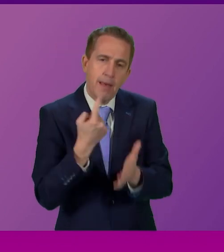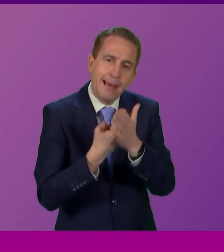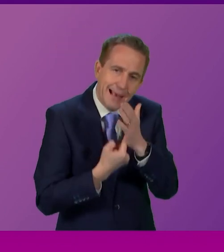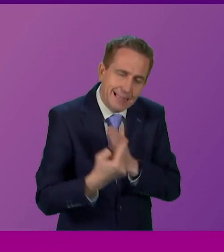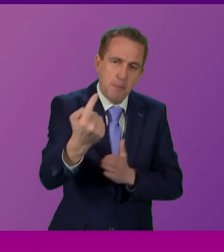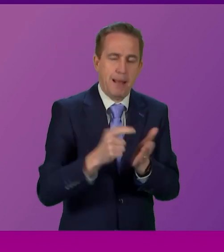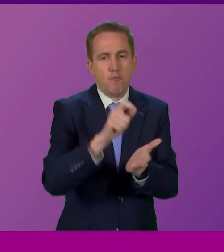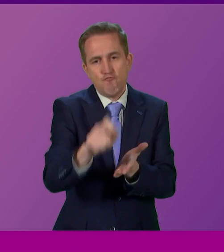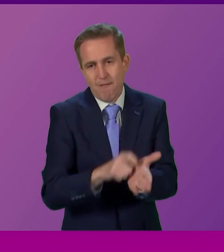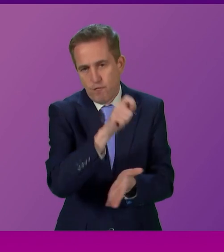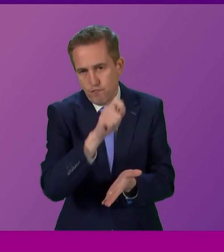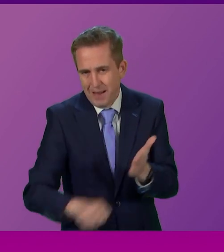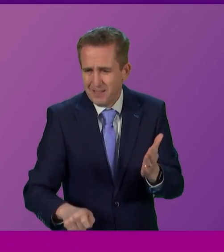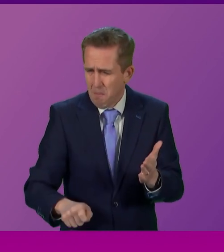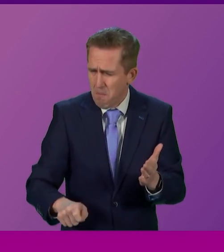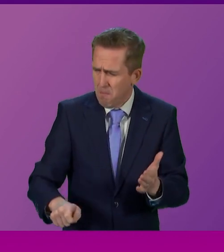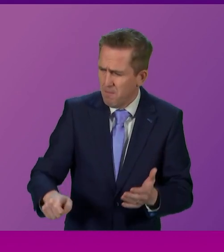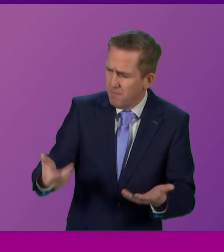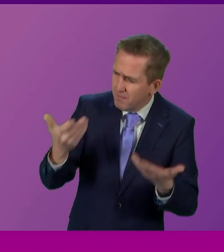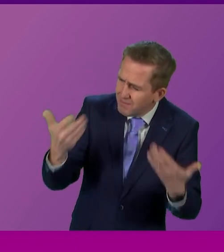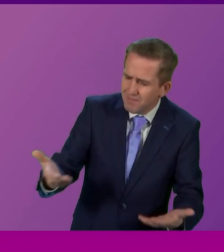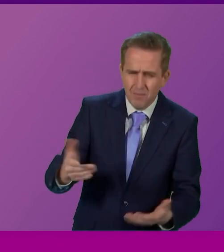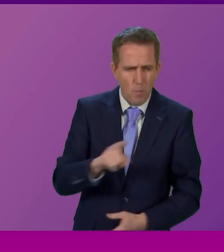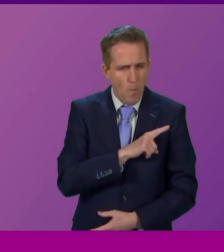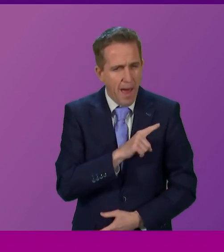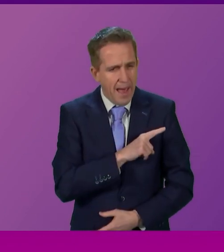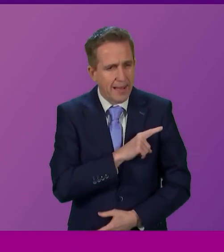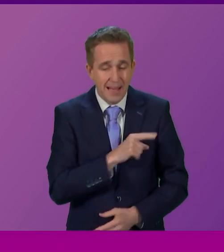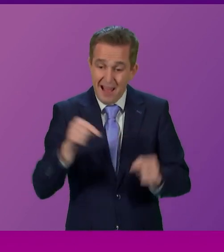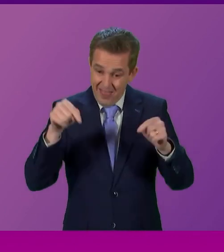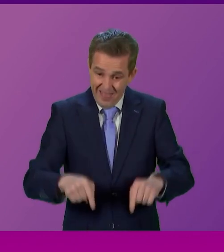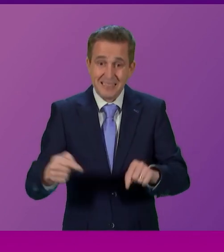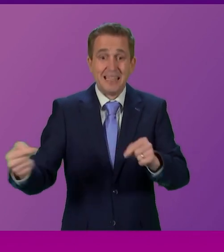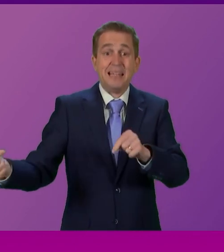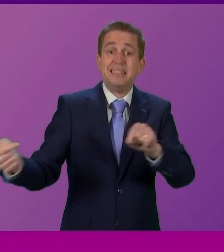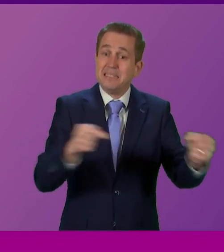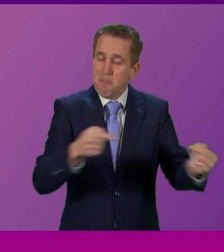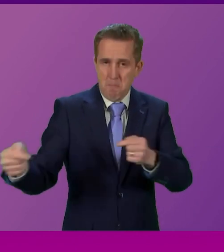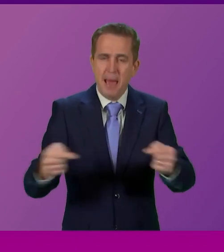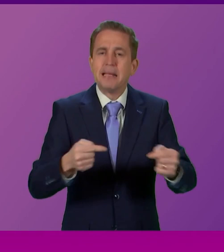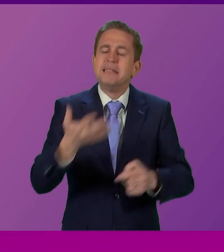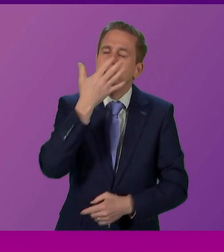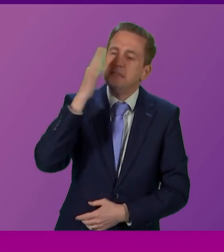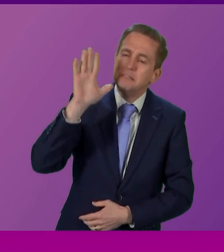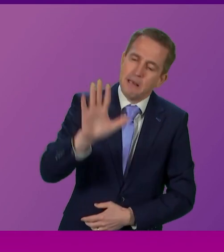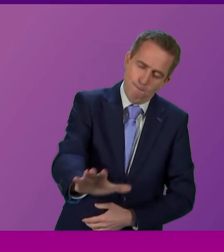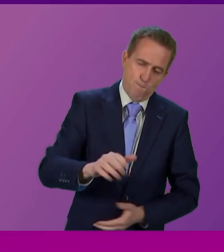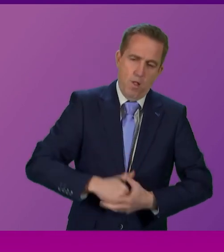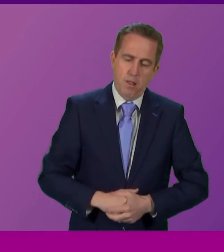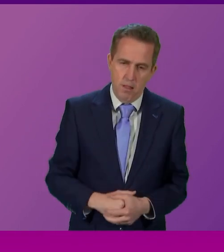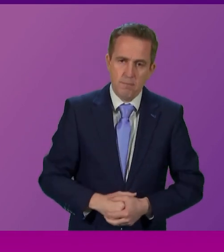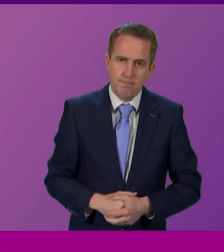What on earth are they thinking? This debate is nothing short of shameful, Presiding Officer.